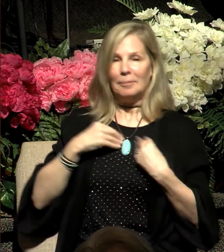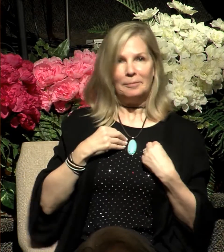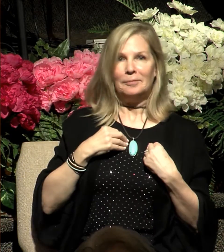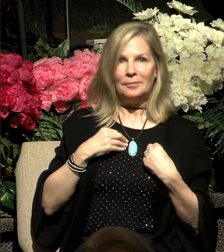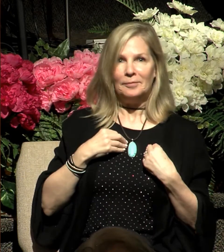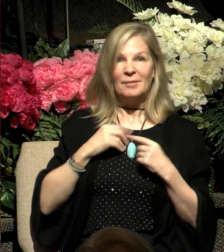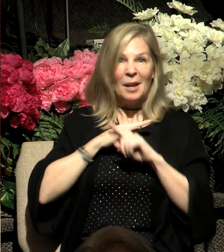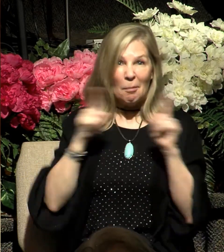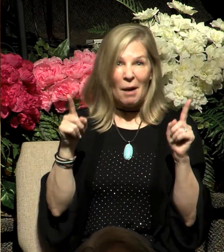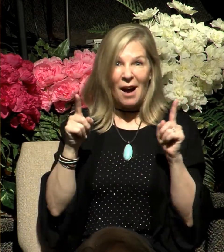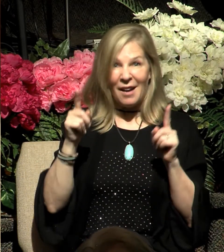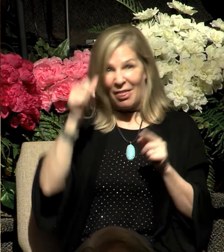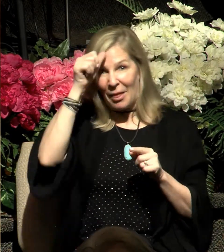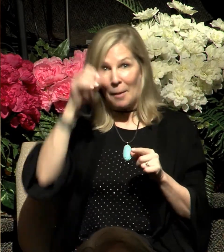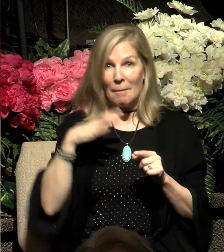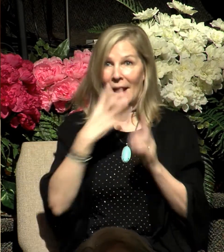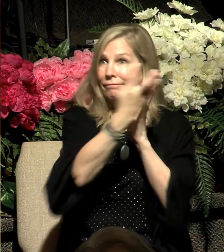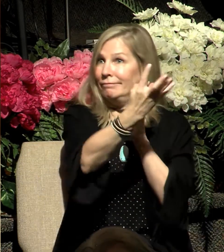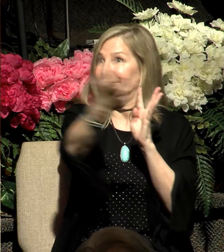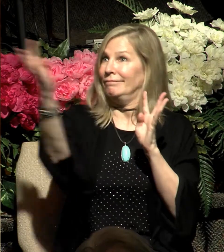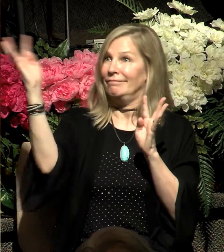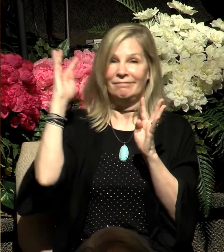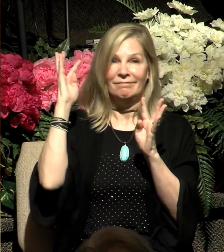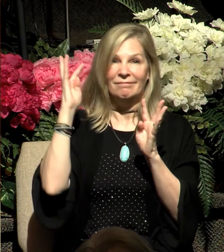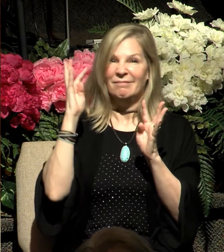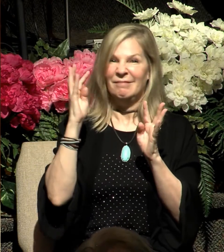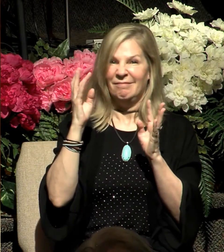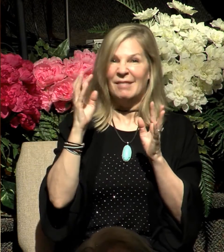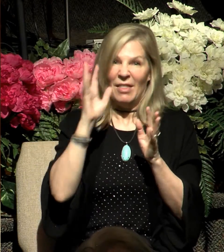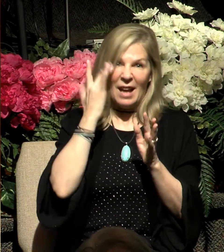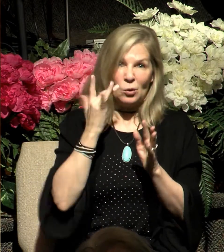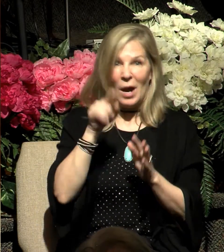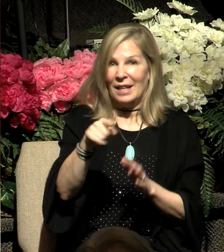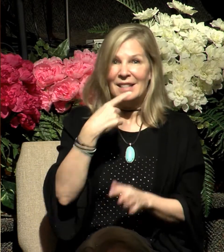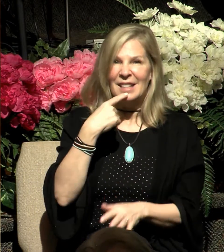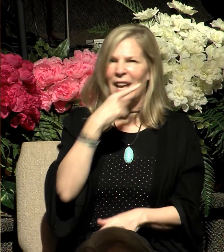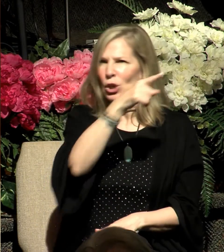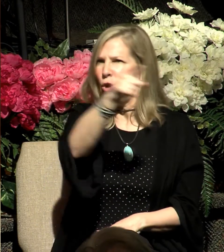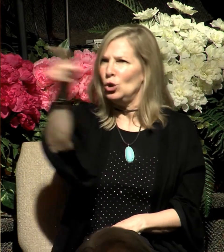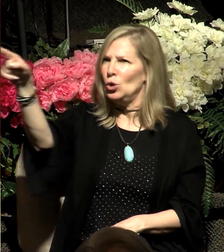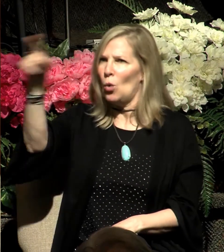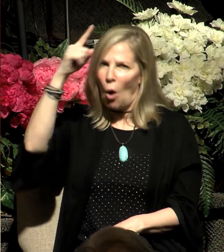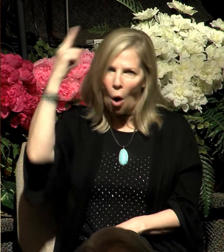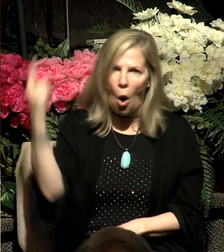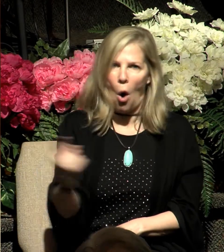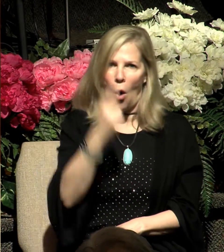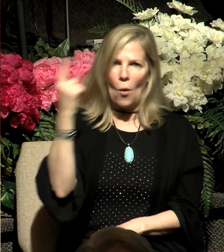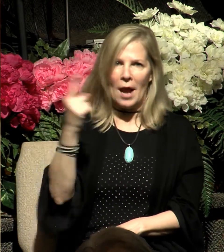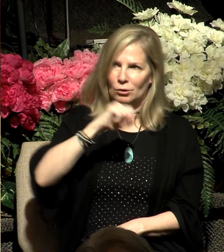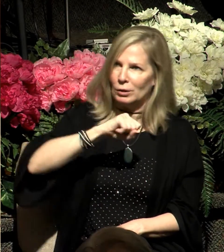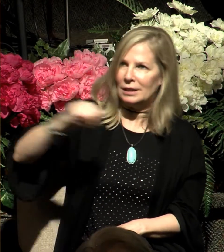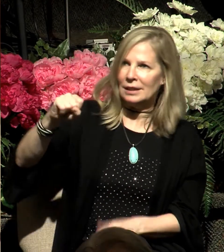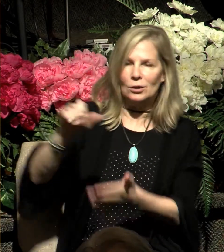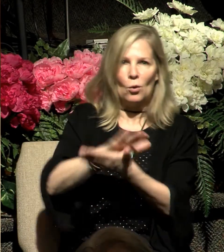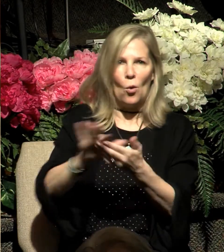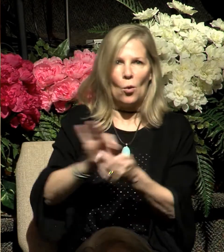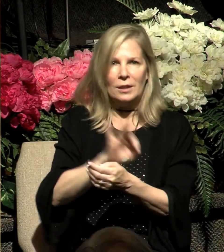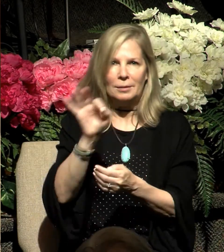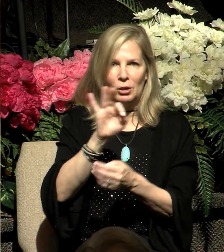which is why Stephen said, you always resist the Holy Spirit. He continues, anytime a large group gathers